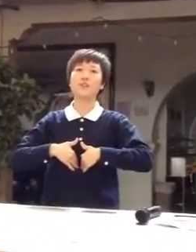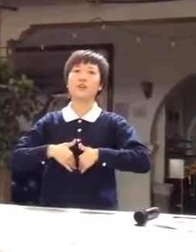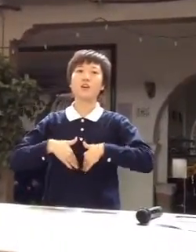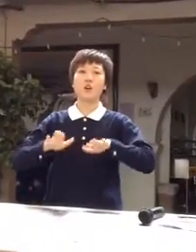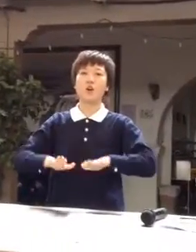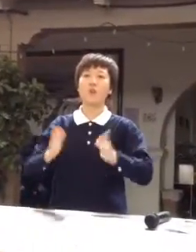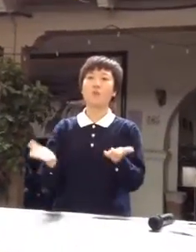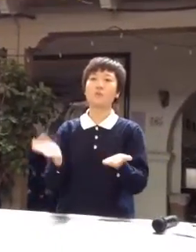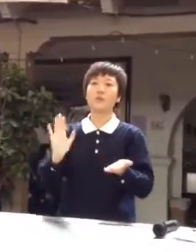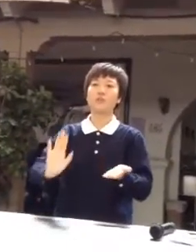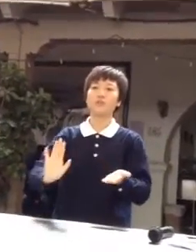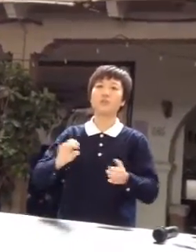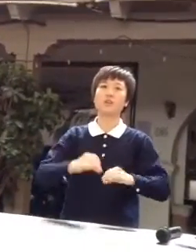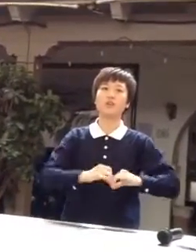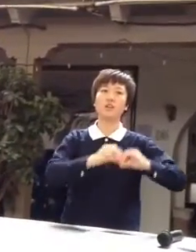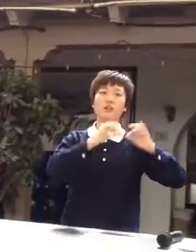opened your heart.